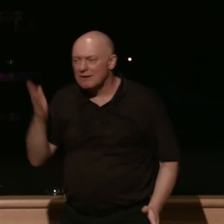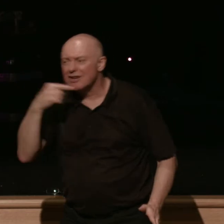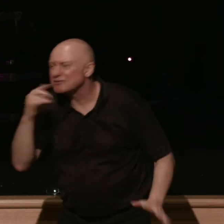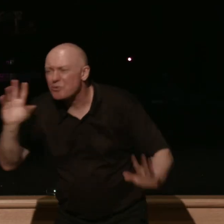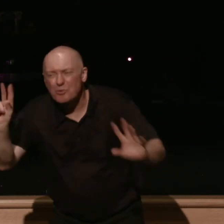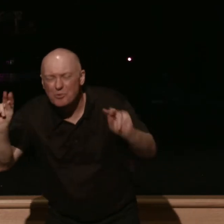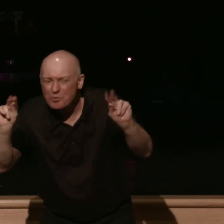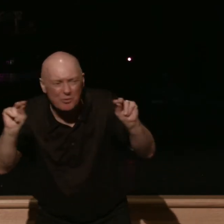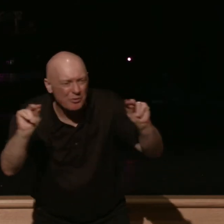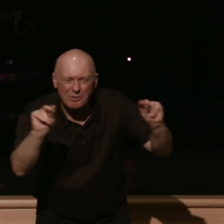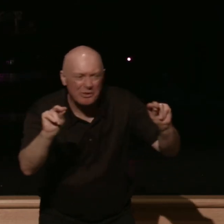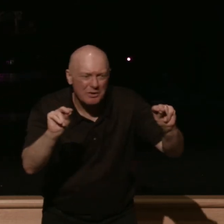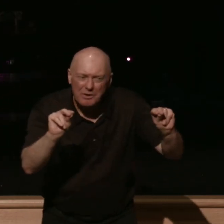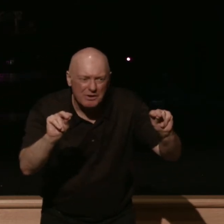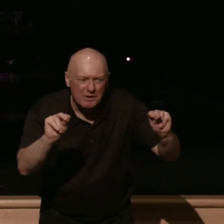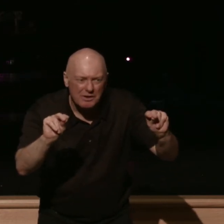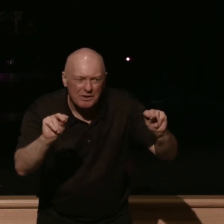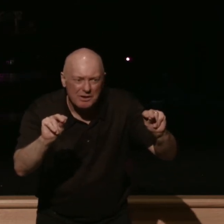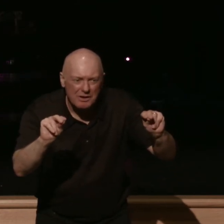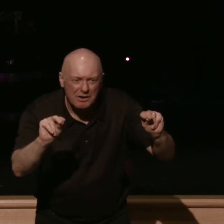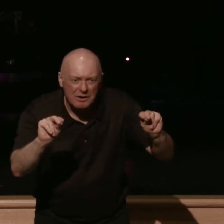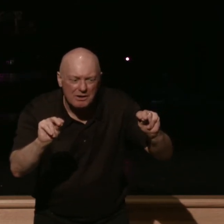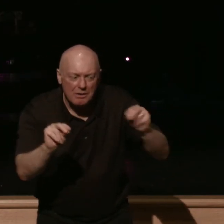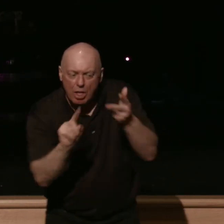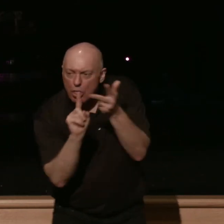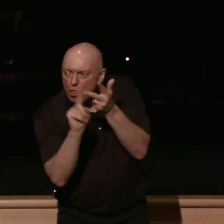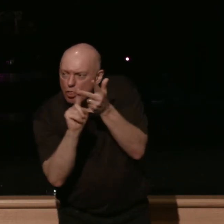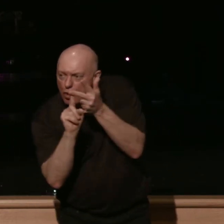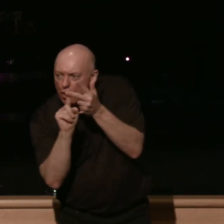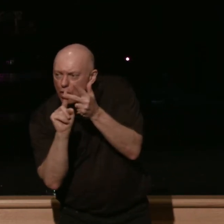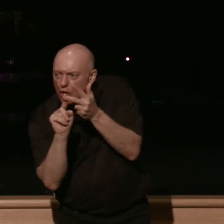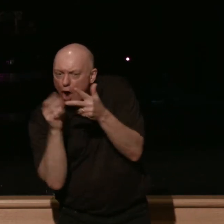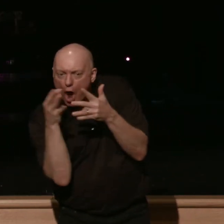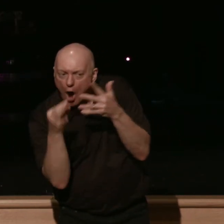there's the third option and this one's the truth